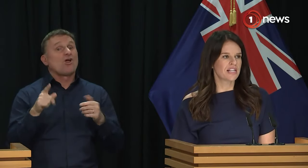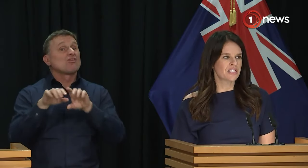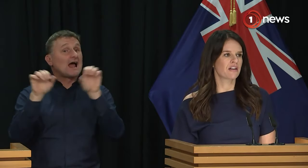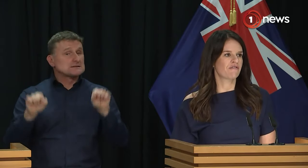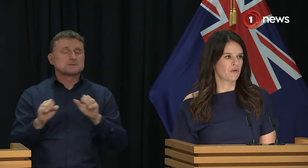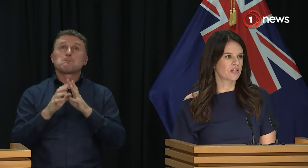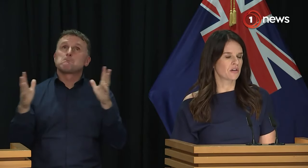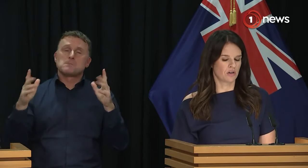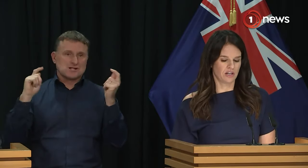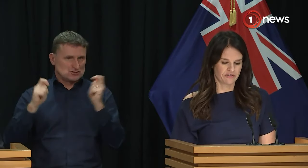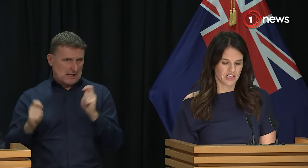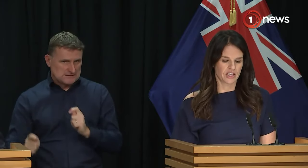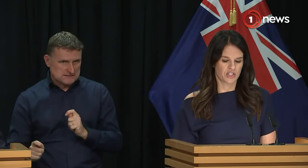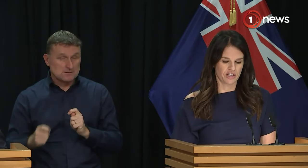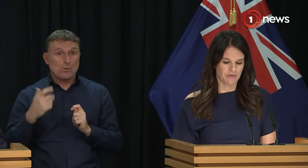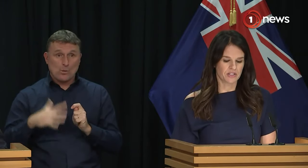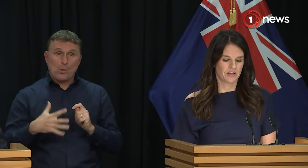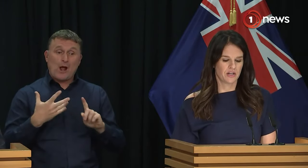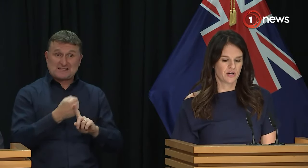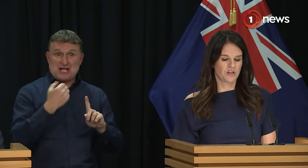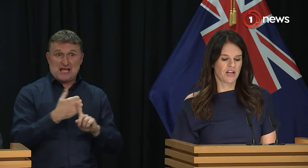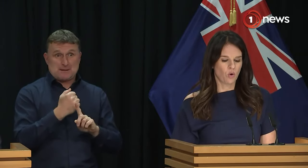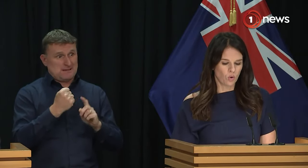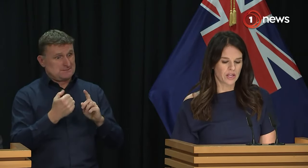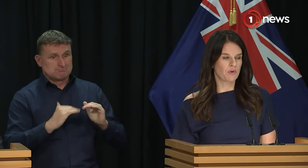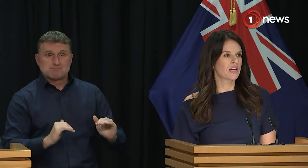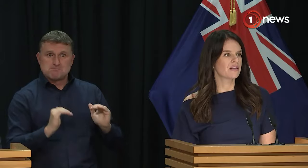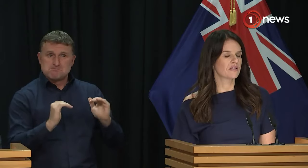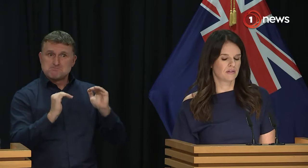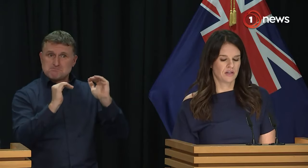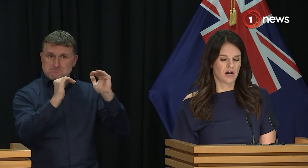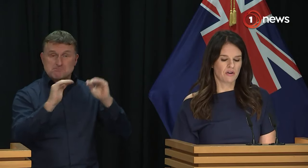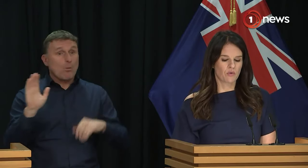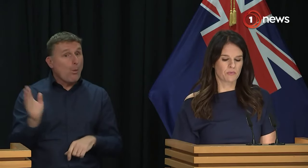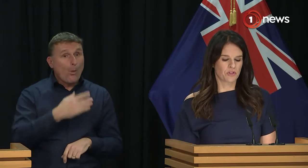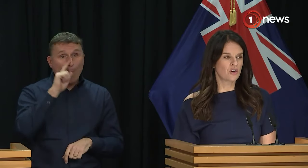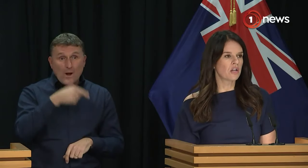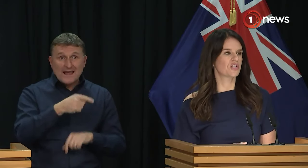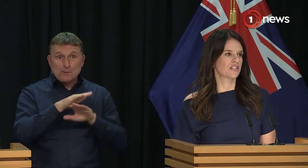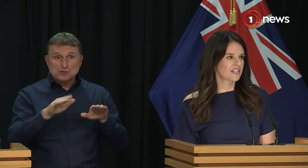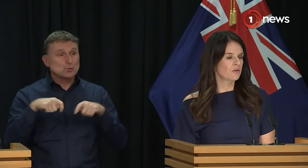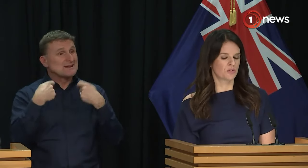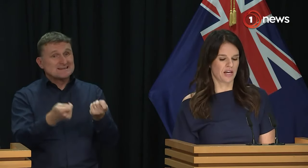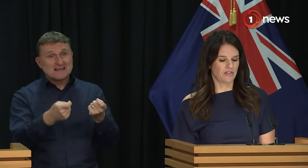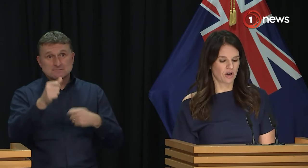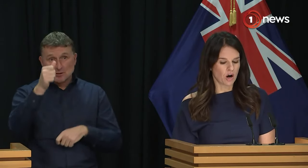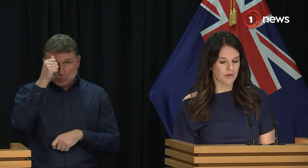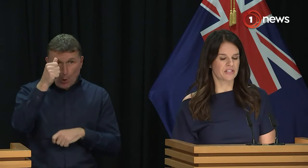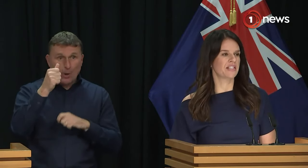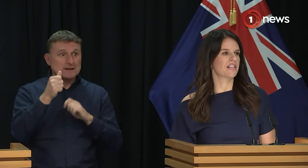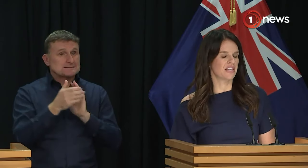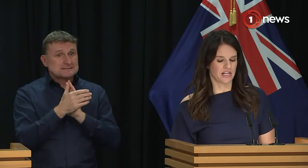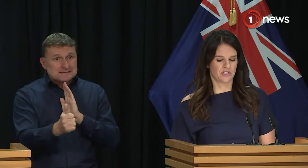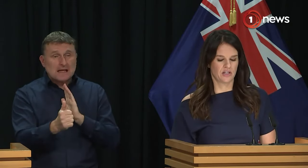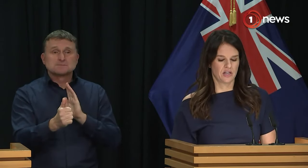unrelenting focus on lifting achievement so that all Kiwi kids are equipped with the knowledge, the skills and the